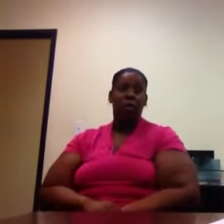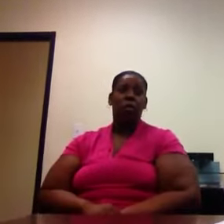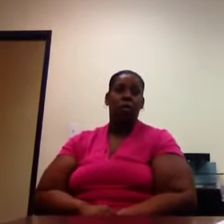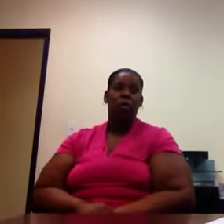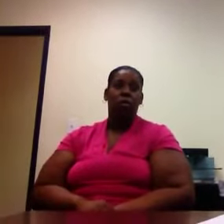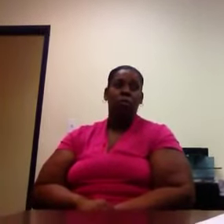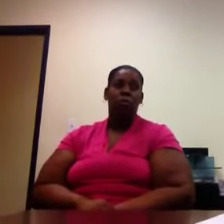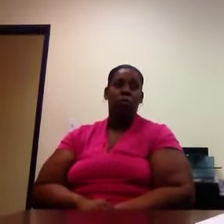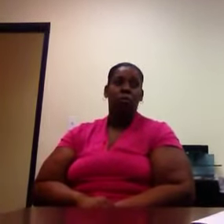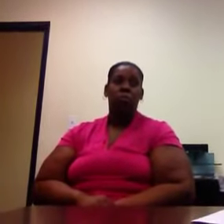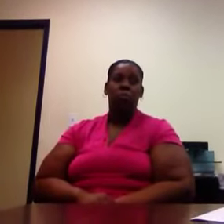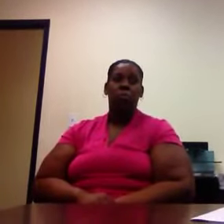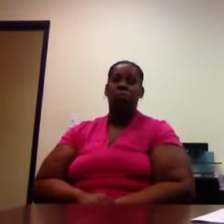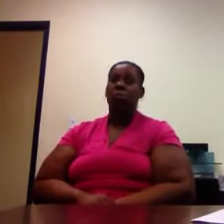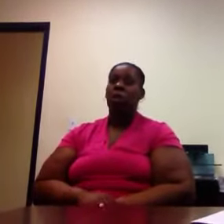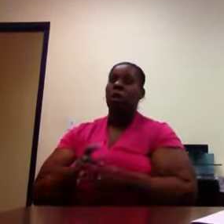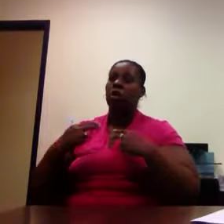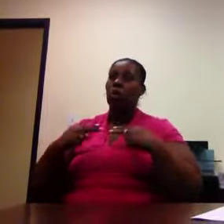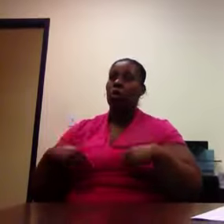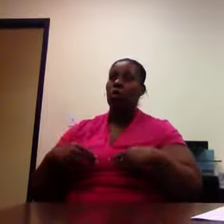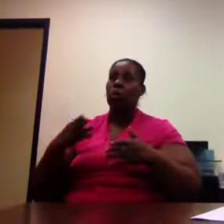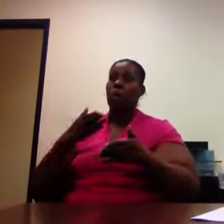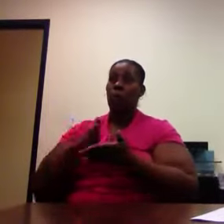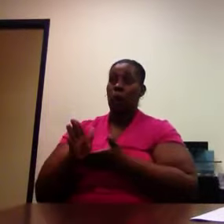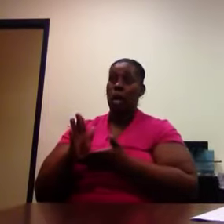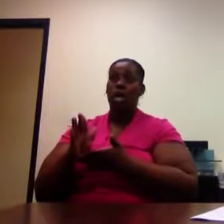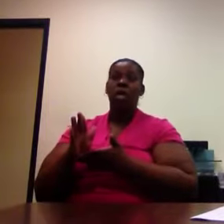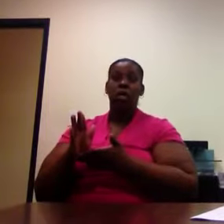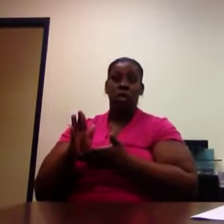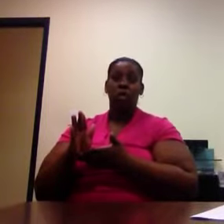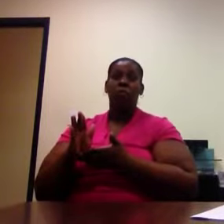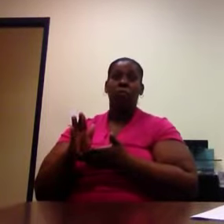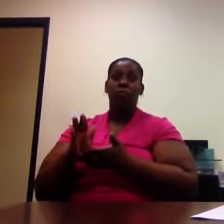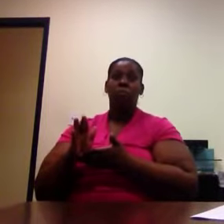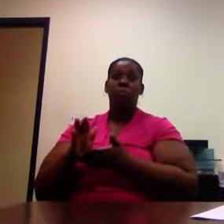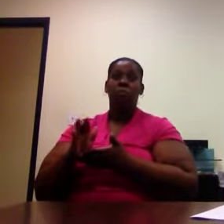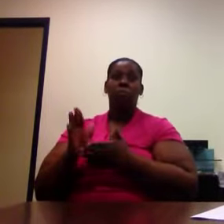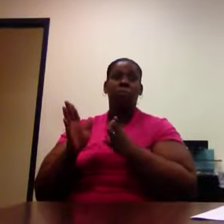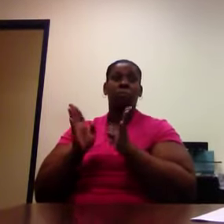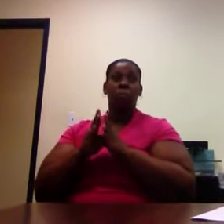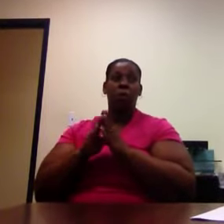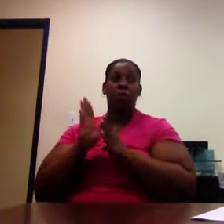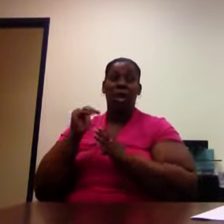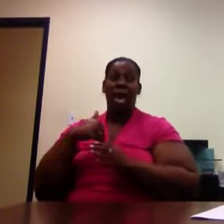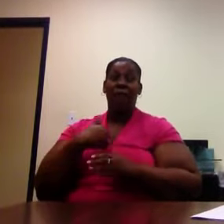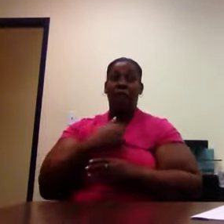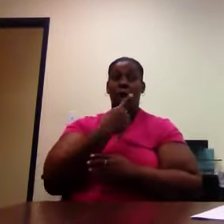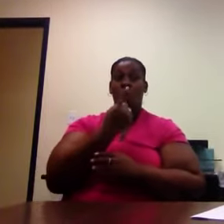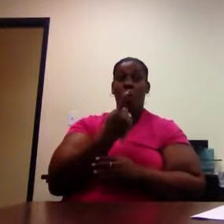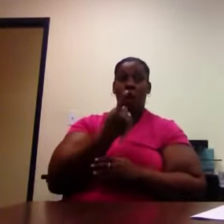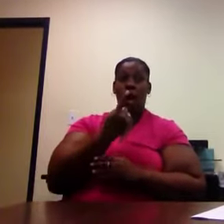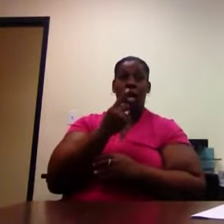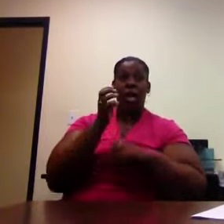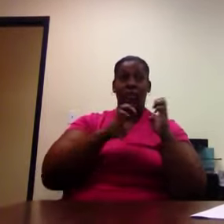Number three, the Human Rights Committee is made up of one evaluator, one instructor, and three clients. person who doesn't to? All That